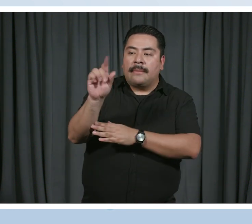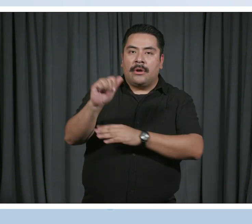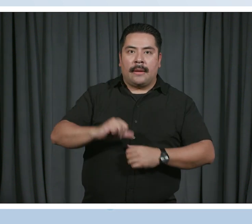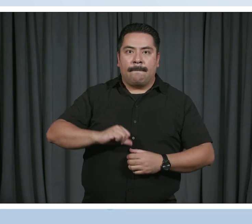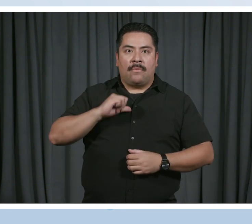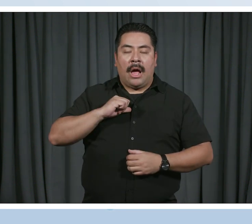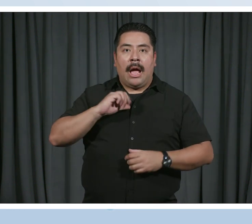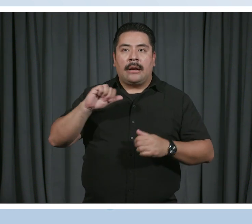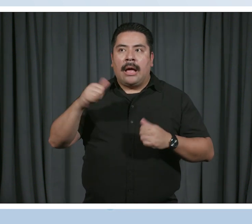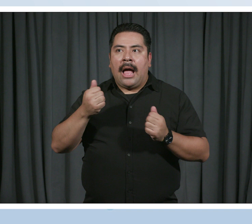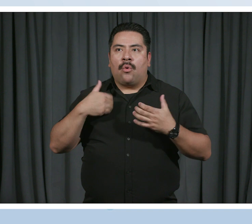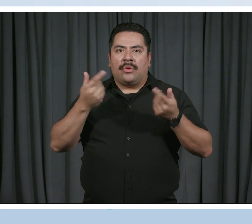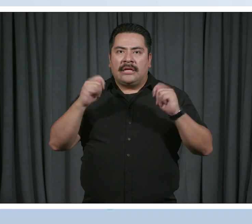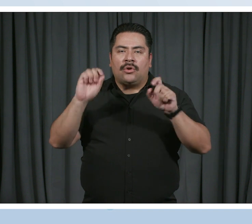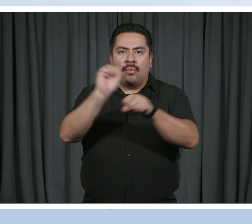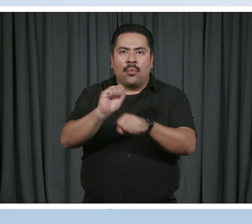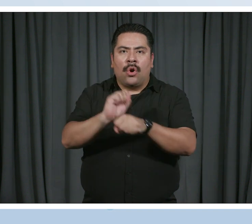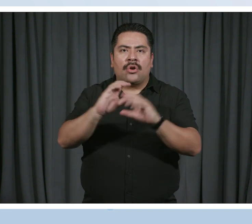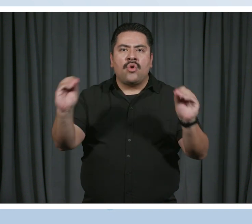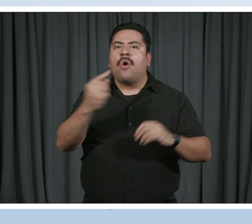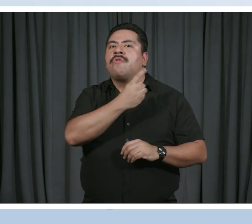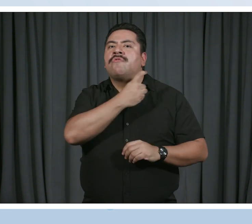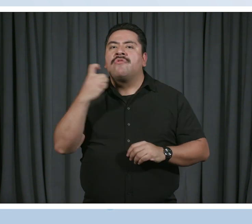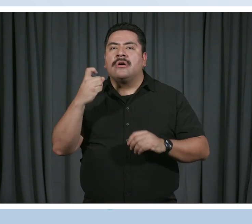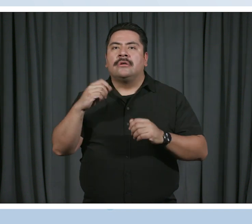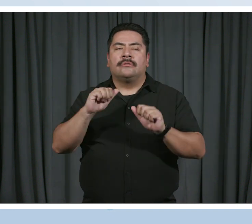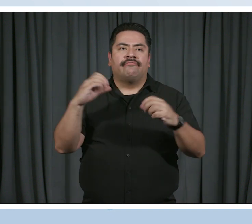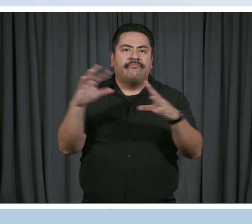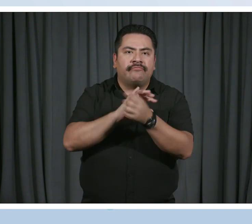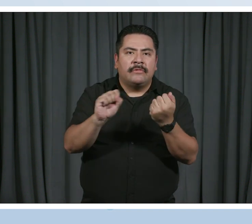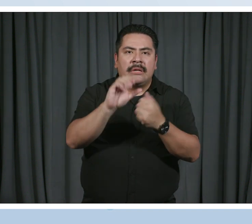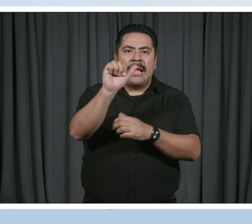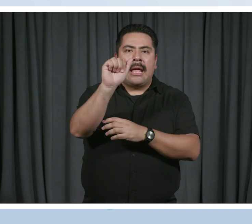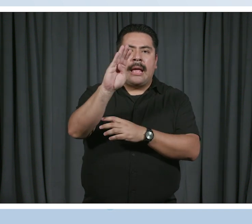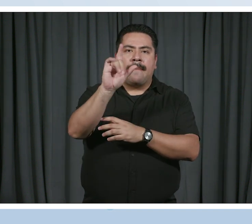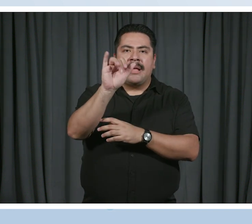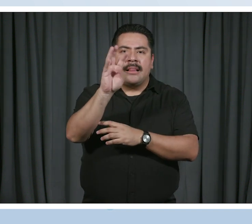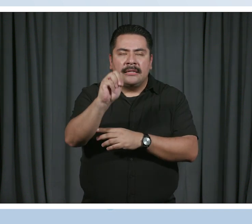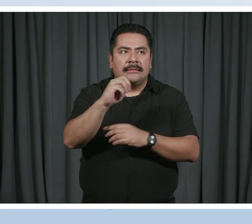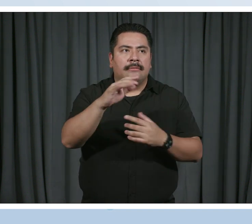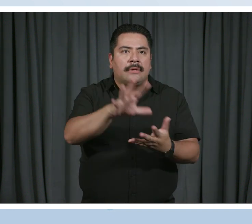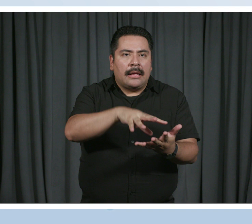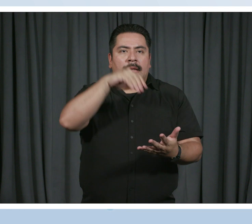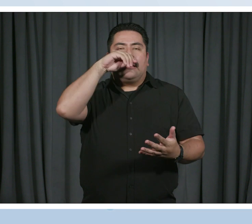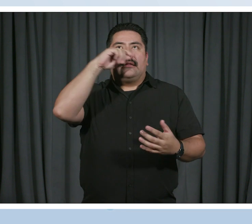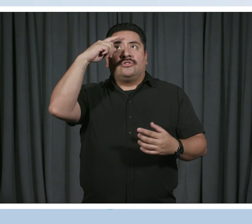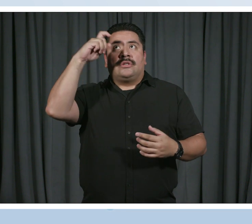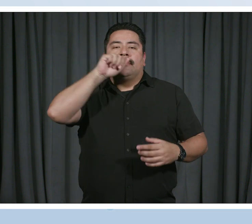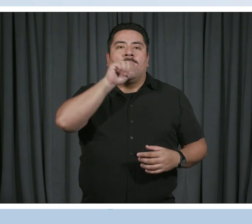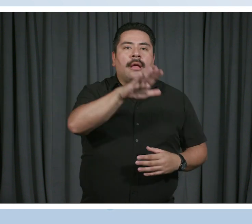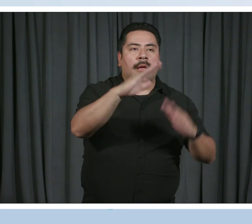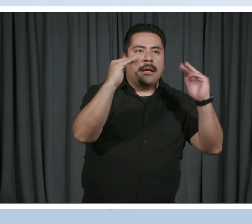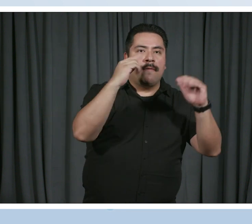way we strive for fragrance-free, breathing in the ableism we fight to unlearn, inhaling dreams, exhaling hopes